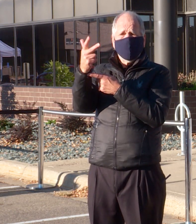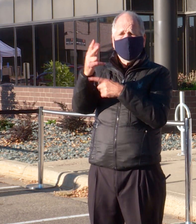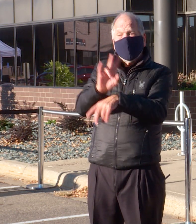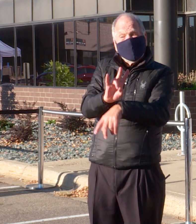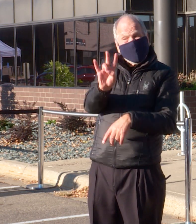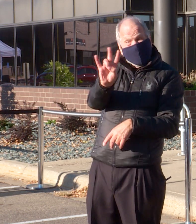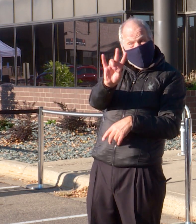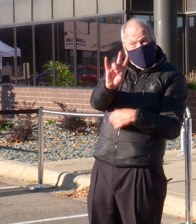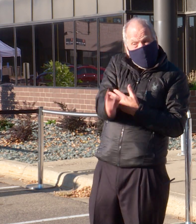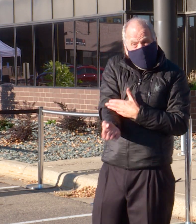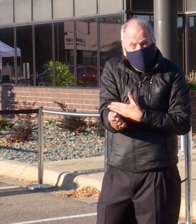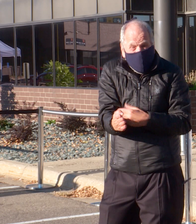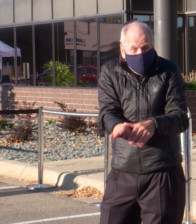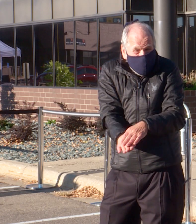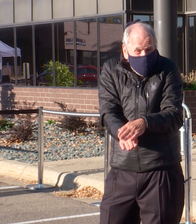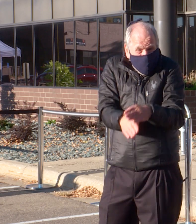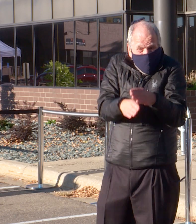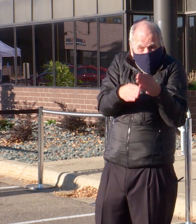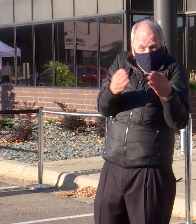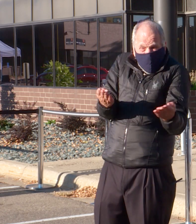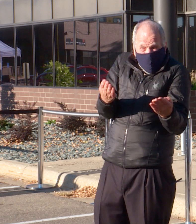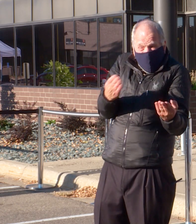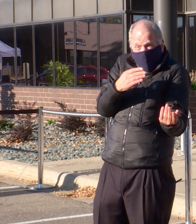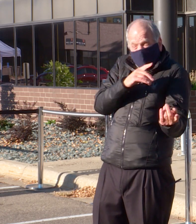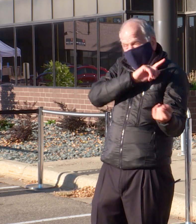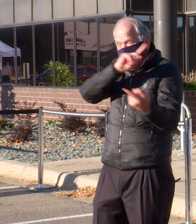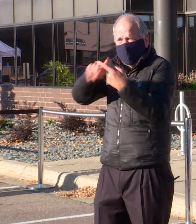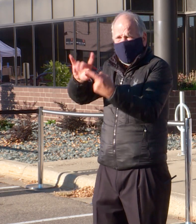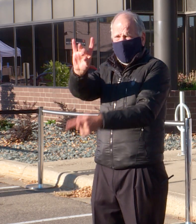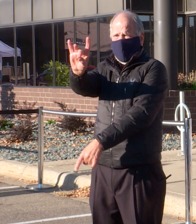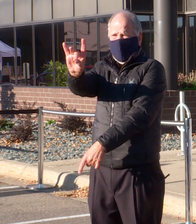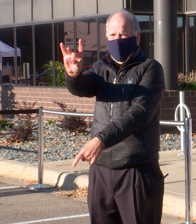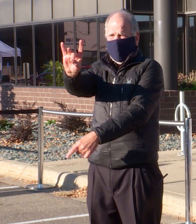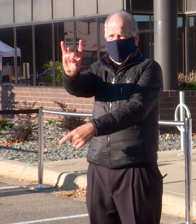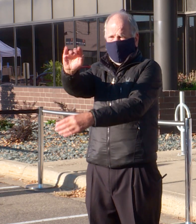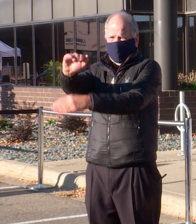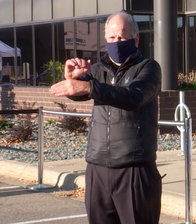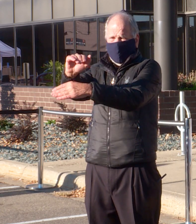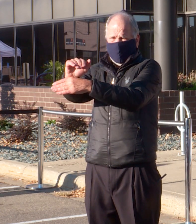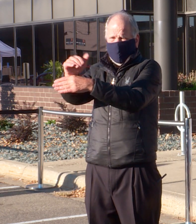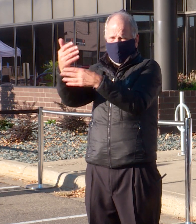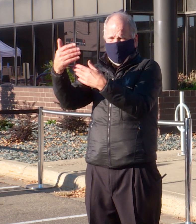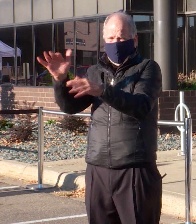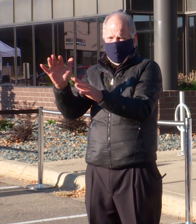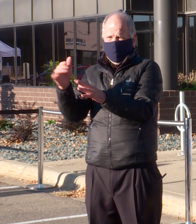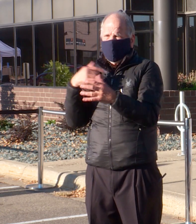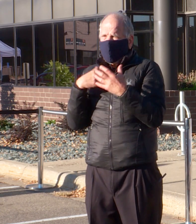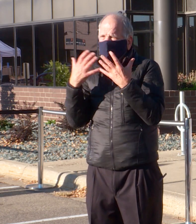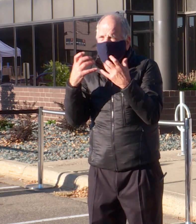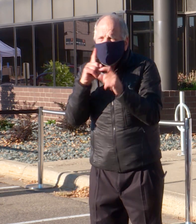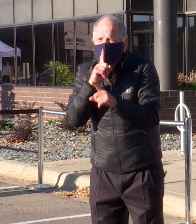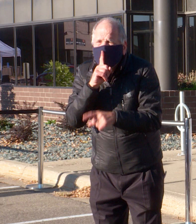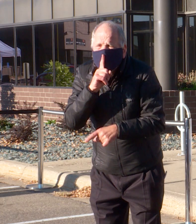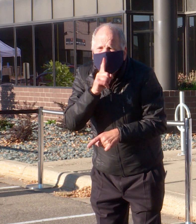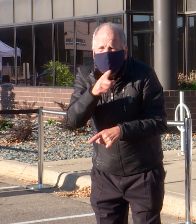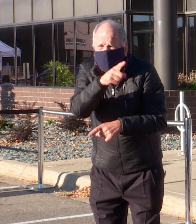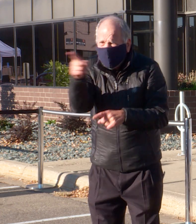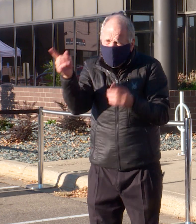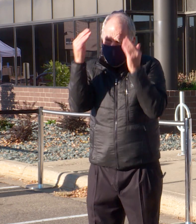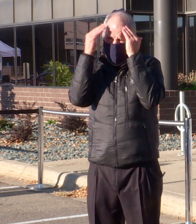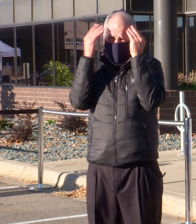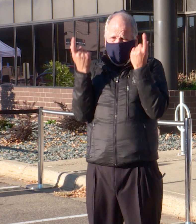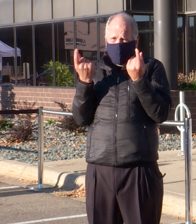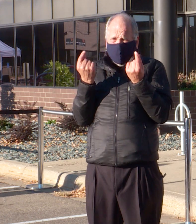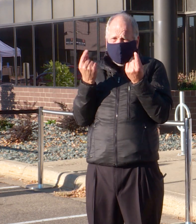.m. I want to assure you that it is our priority to ensure that you have the most